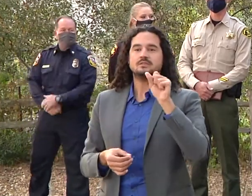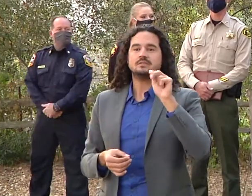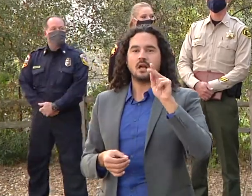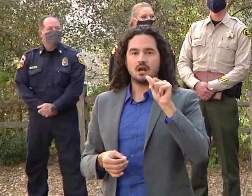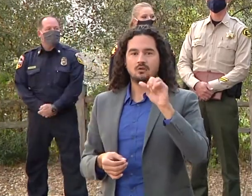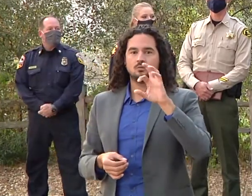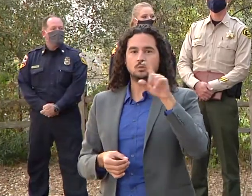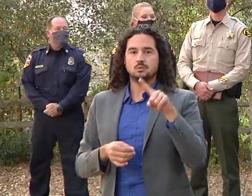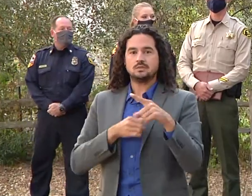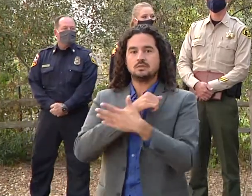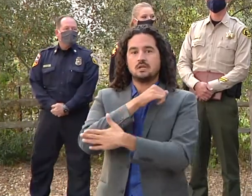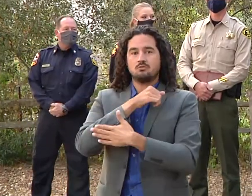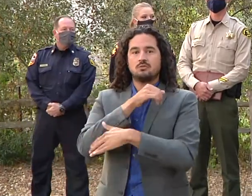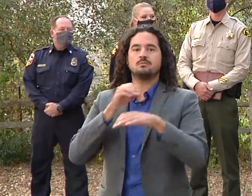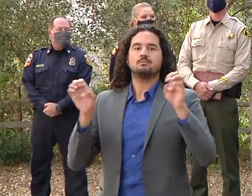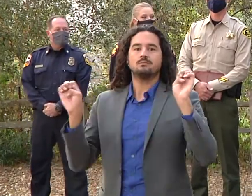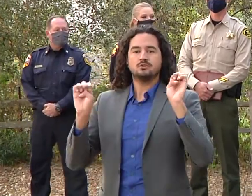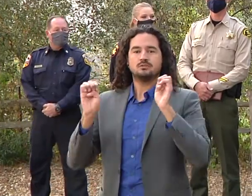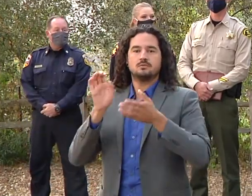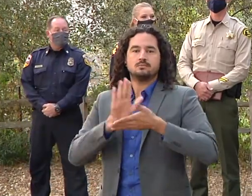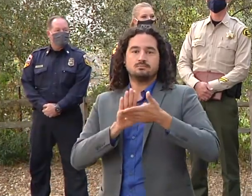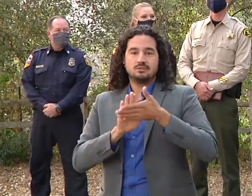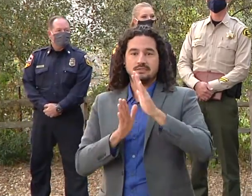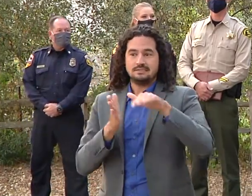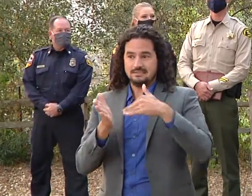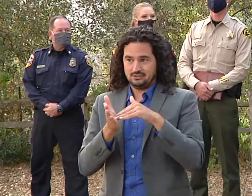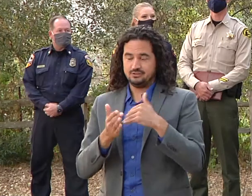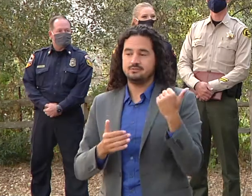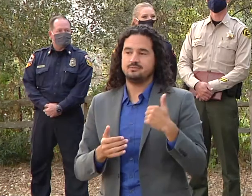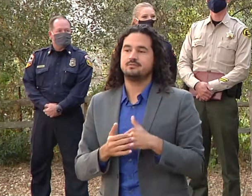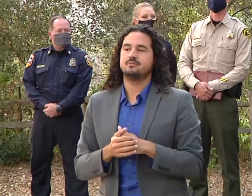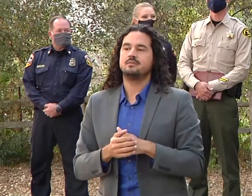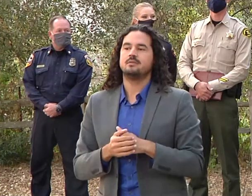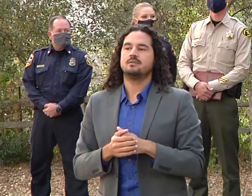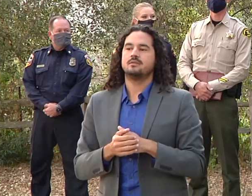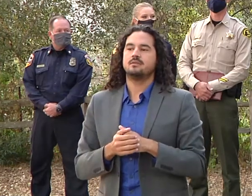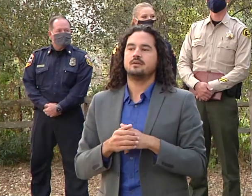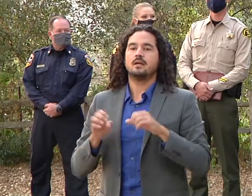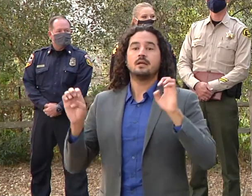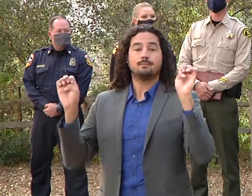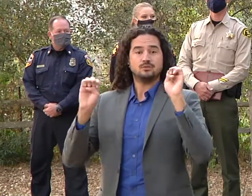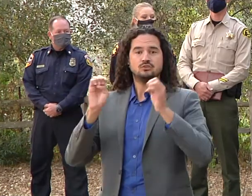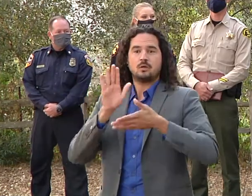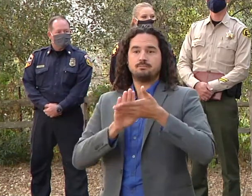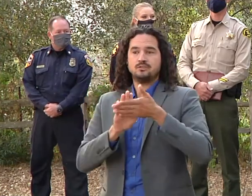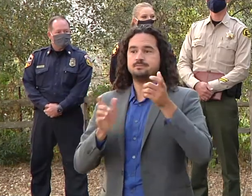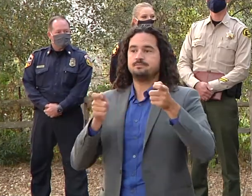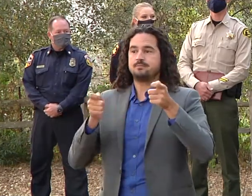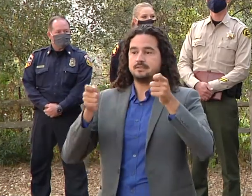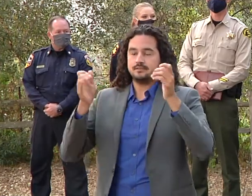emergency operations center is the emergency operations manager rosemary anderson